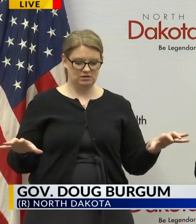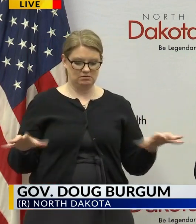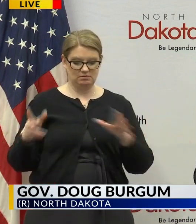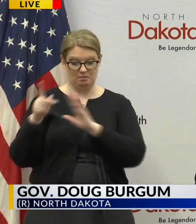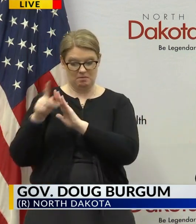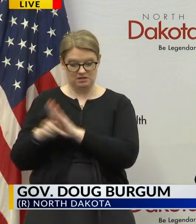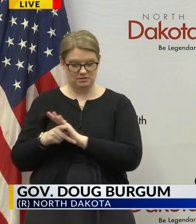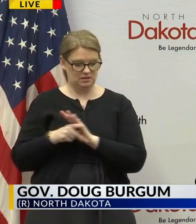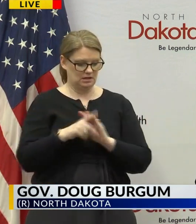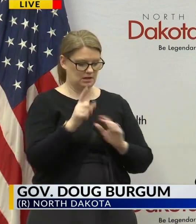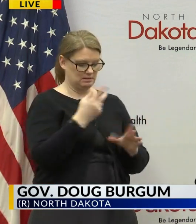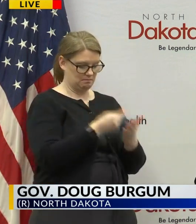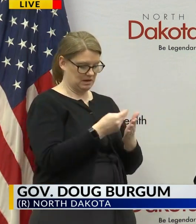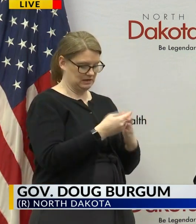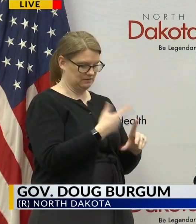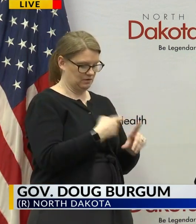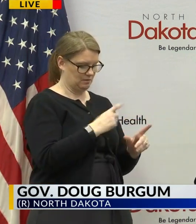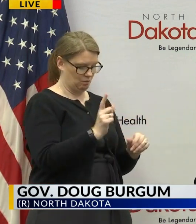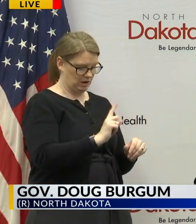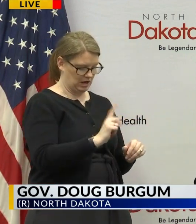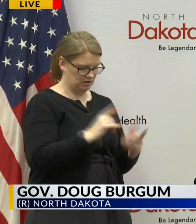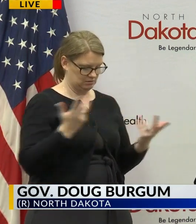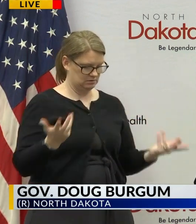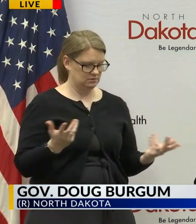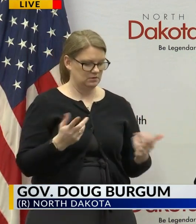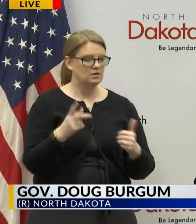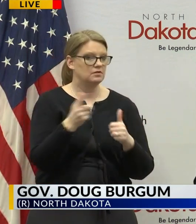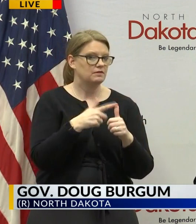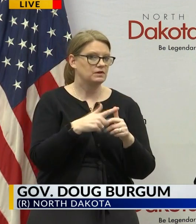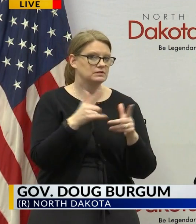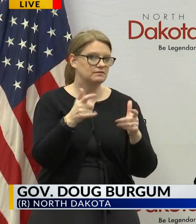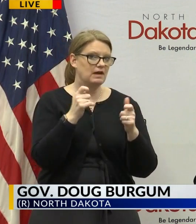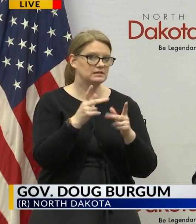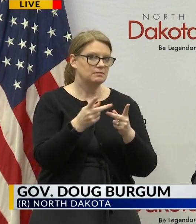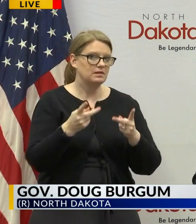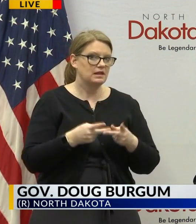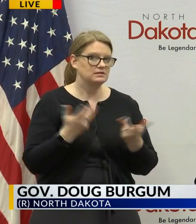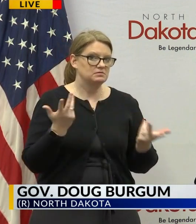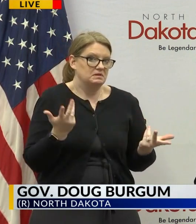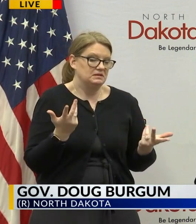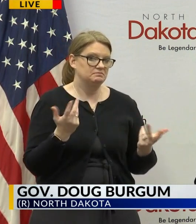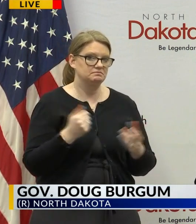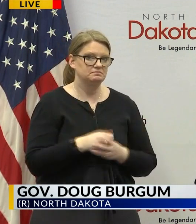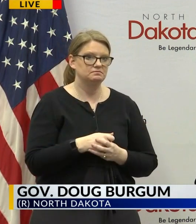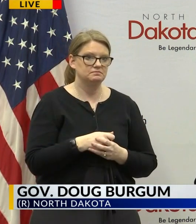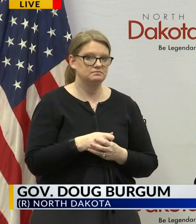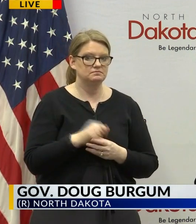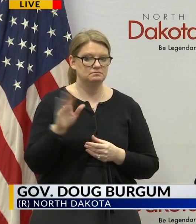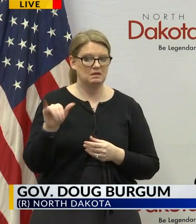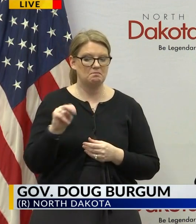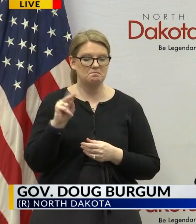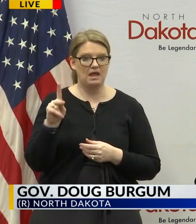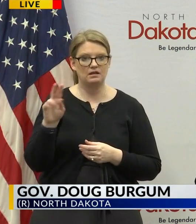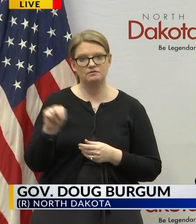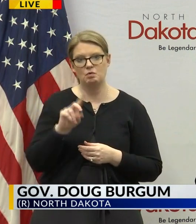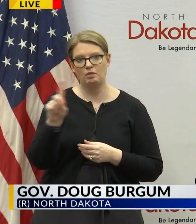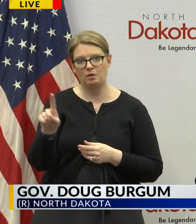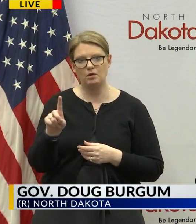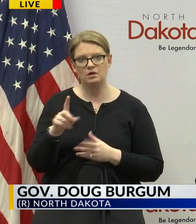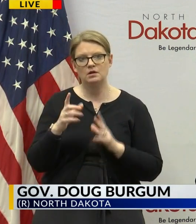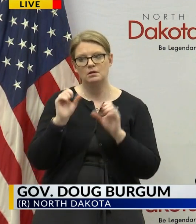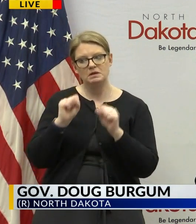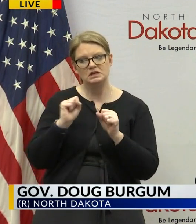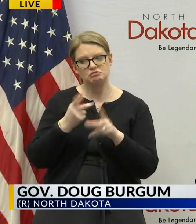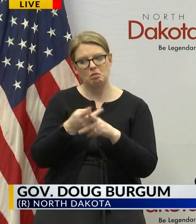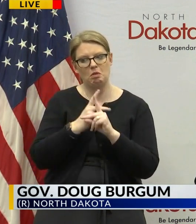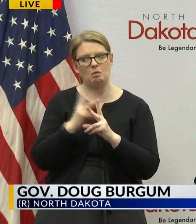money comes uh the first and fastest place we could look to uh would be uh would be the bank of north dakota for potential loan